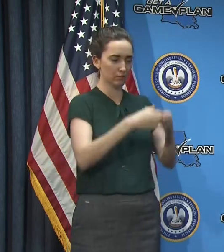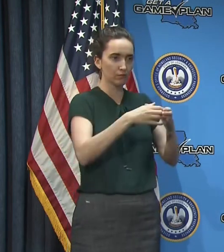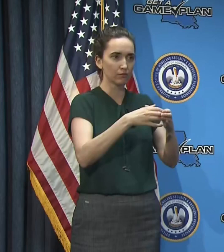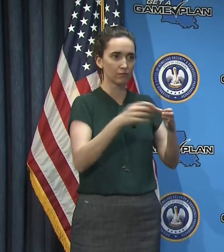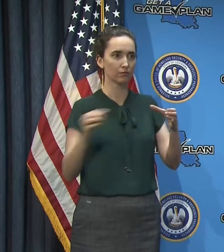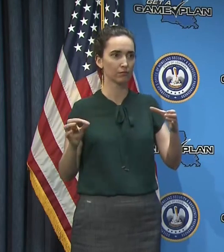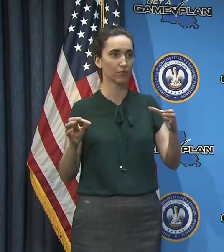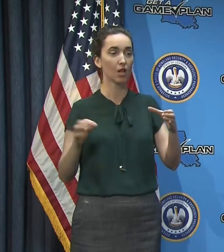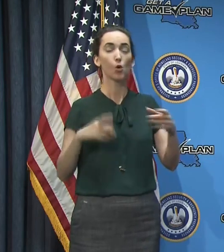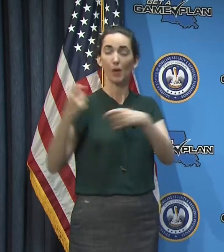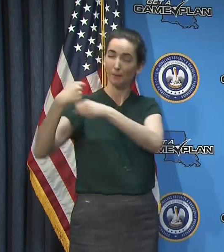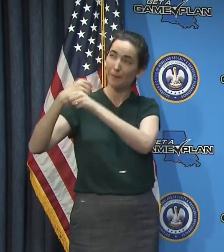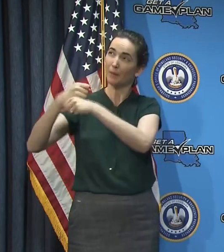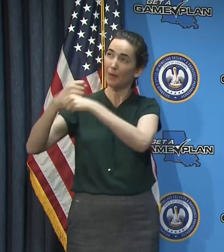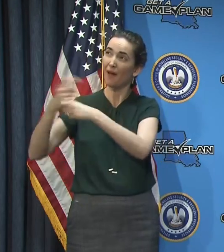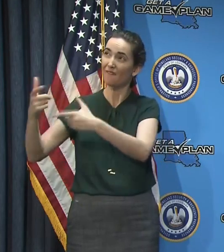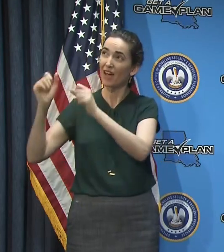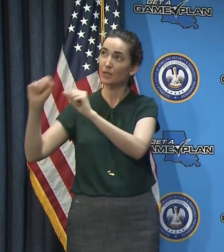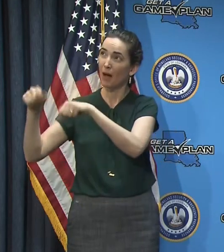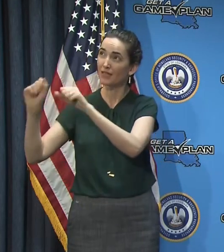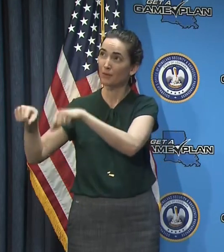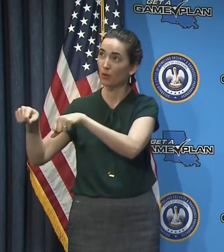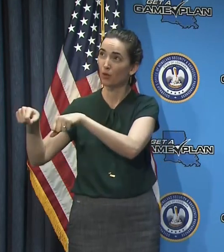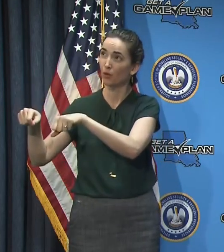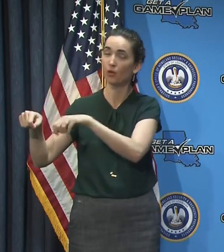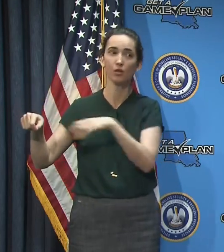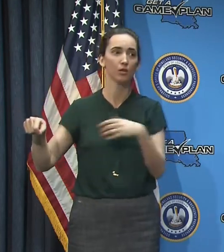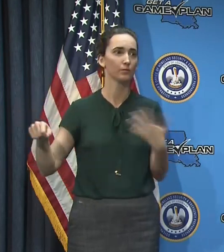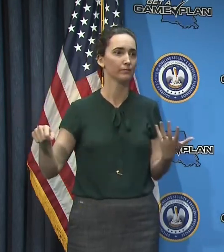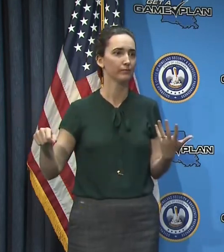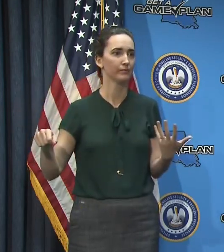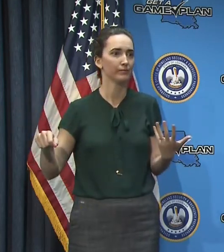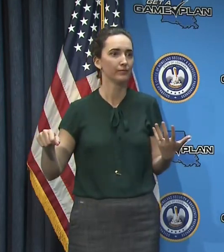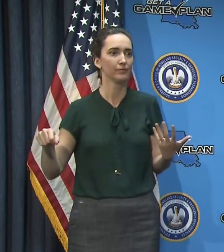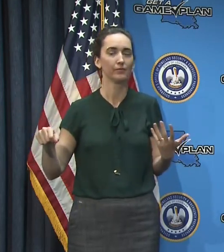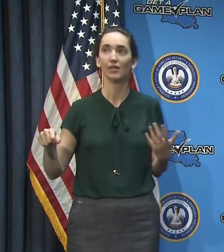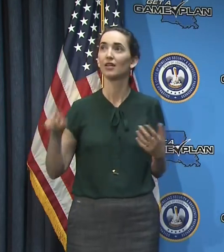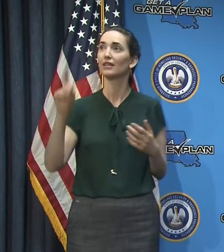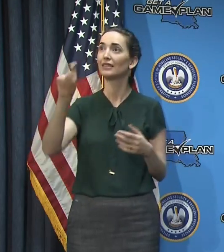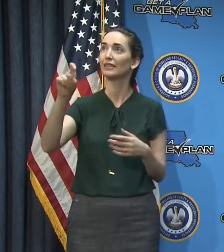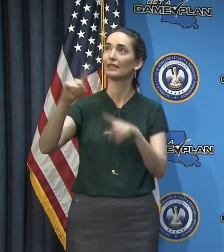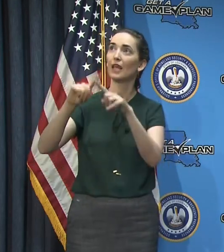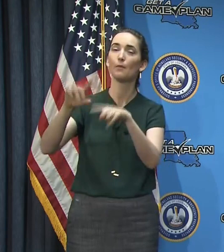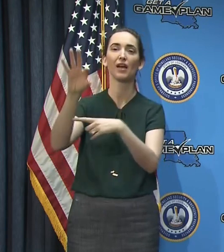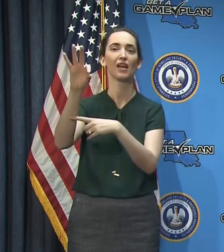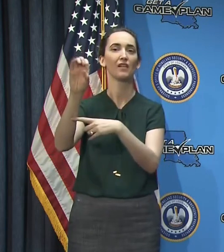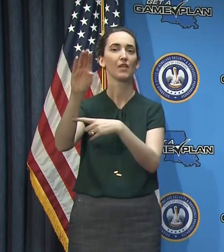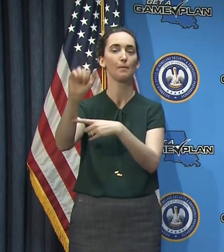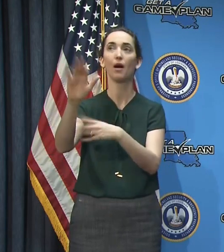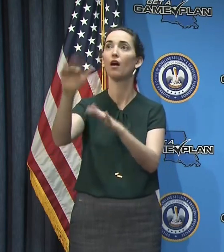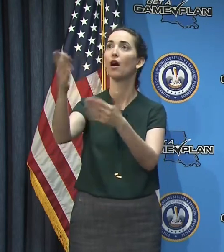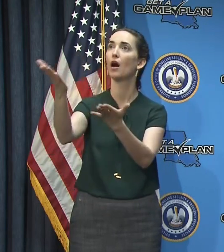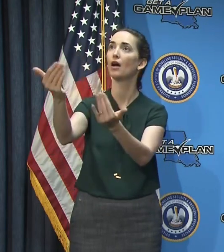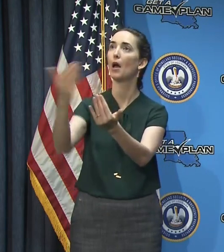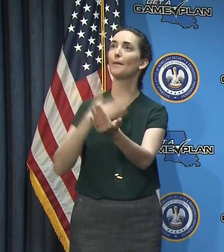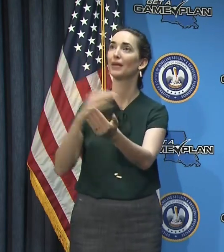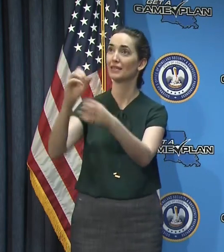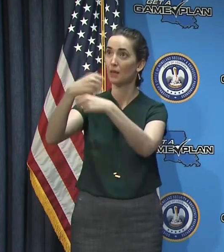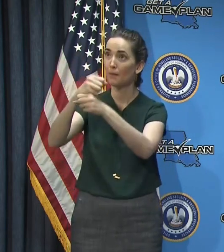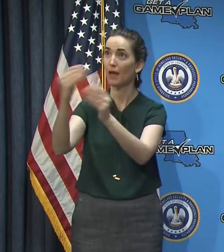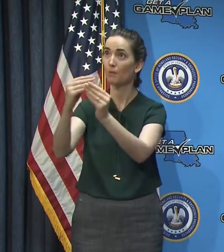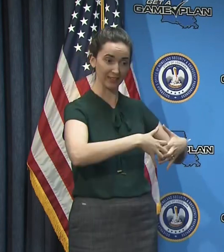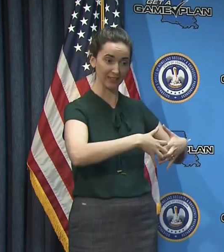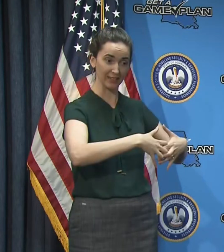quickly as Abbott can produce them, but we can't get any more until we work through FEMA and we're doing that now to try to get more as they are produced.